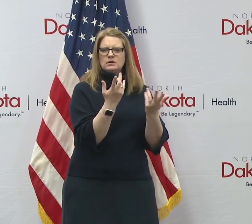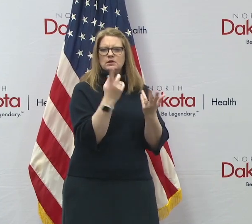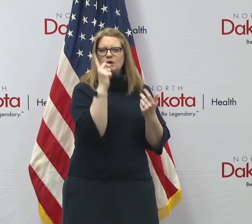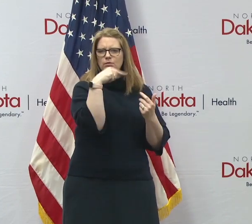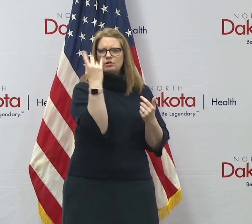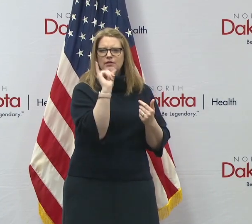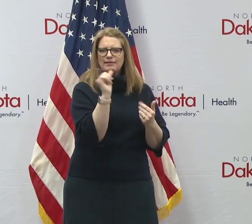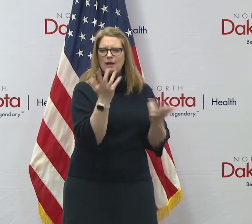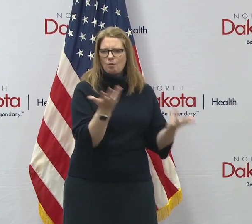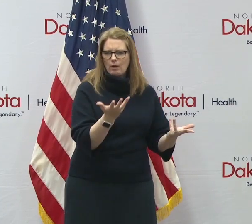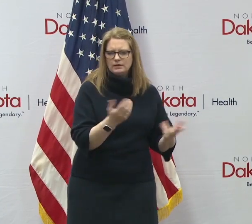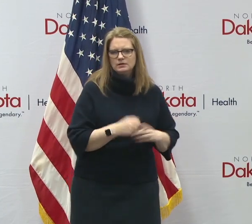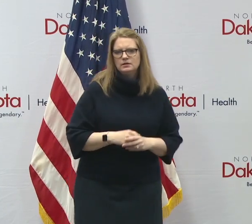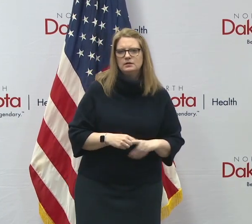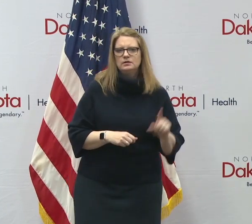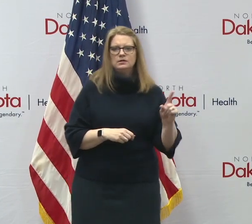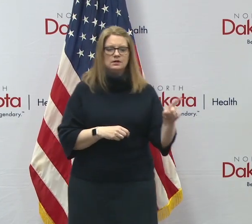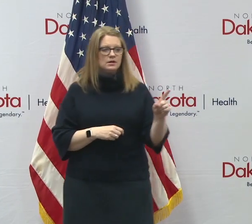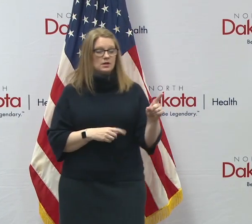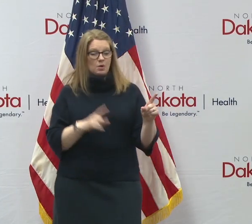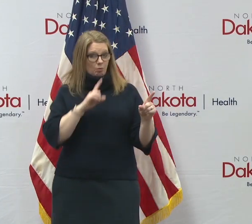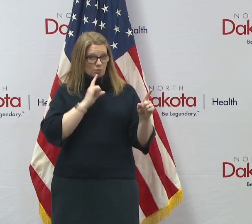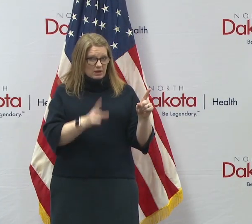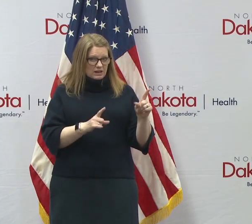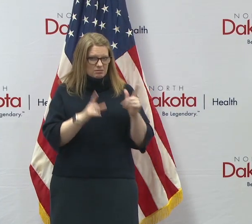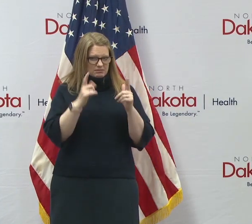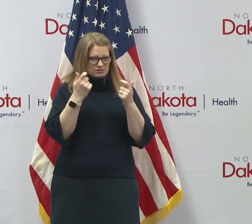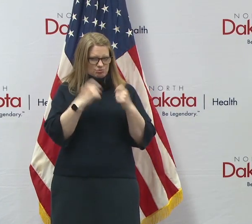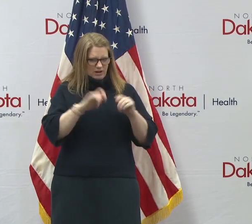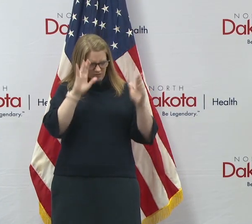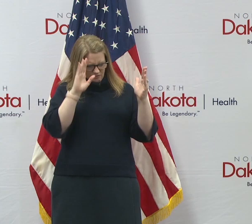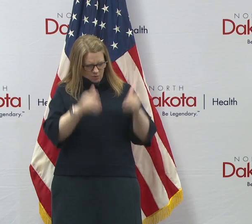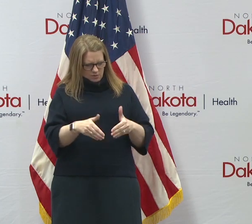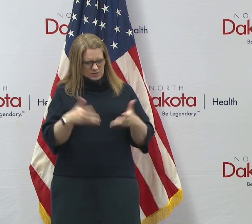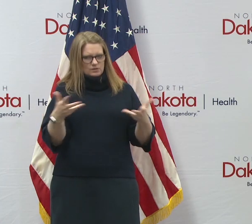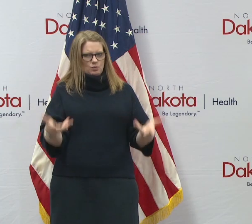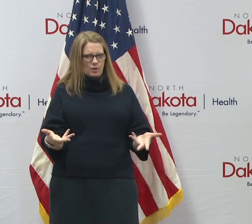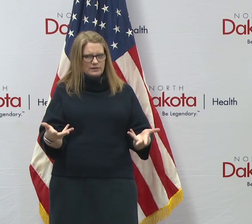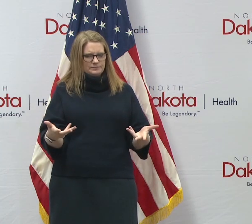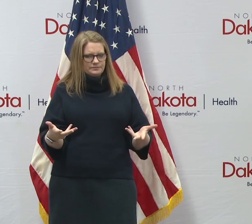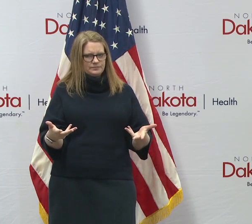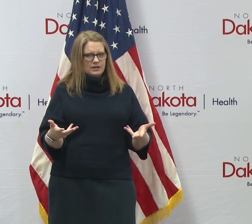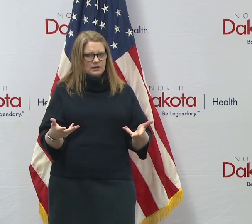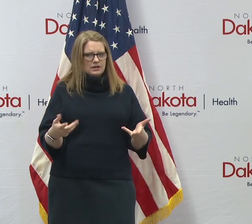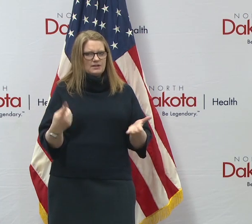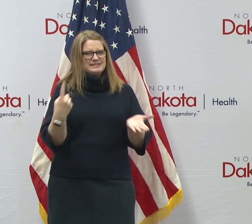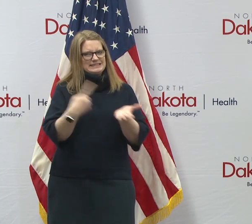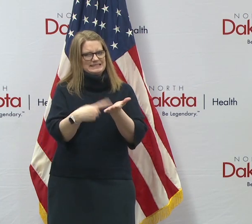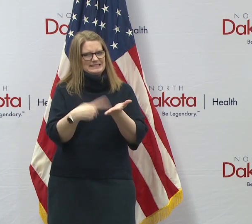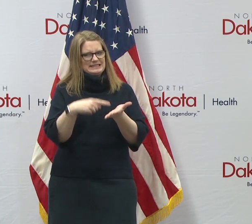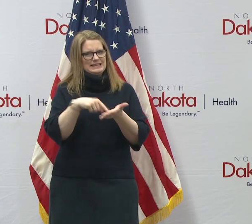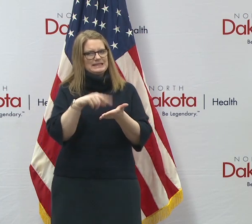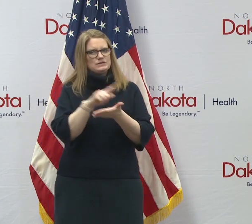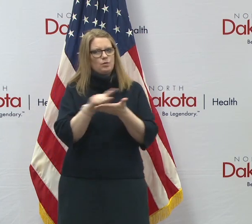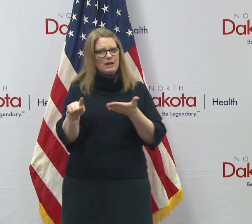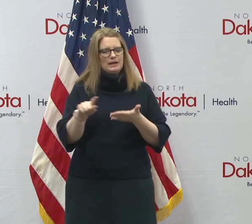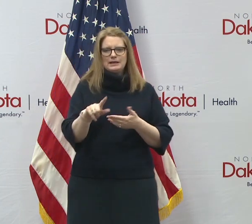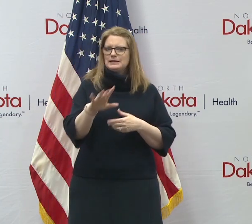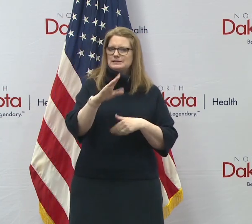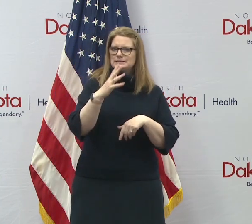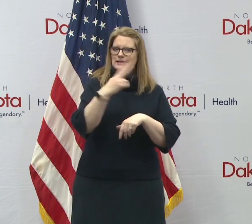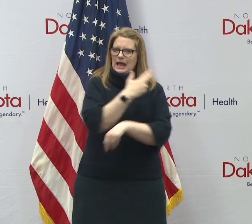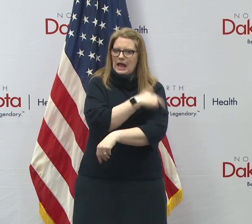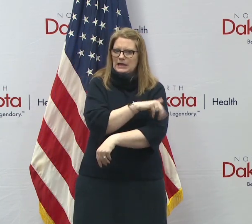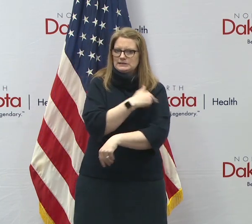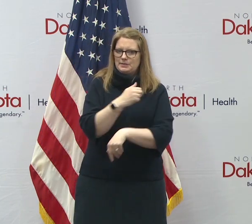Well, one of the big ones that we're trying to really zero in on is, uh, one which we've been highlighting this week, which is hospital capacity, because